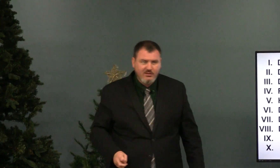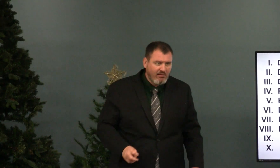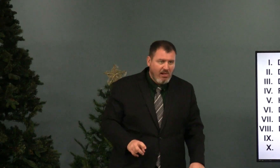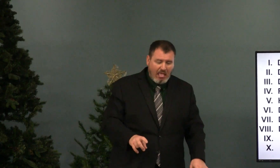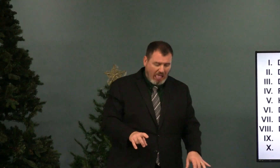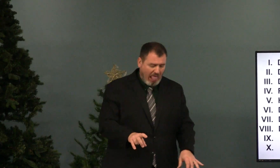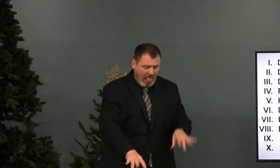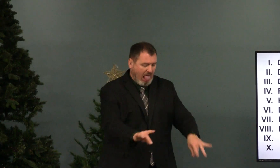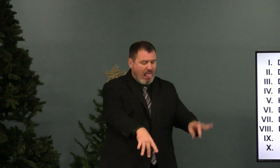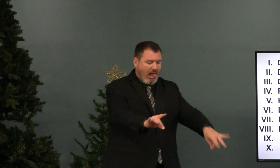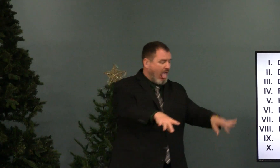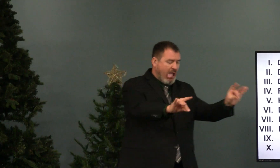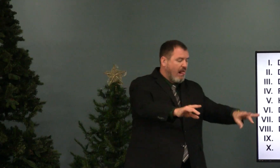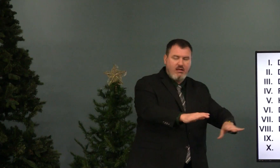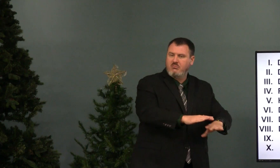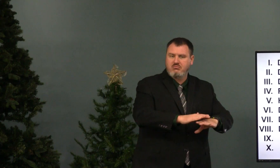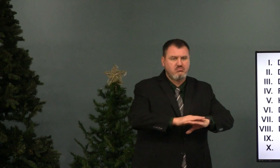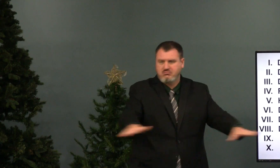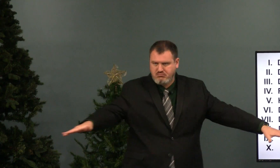Don't steal. Don't pick up things that aren't yours.